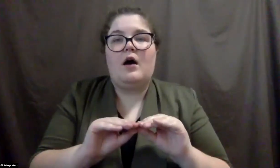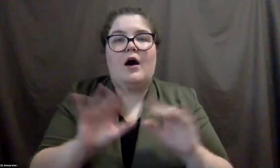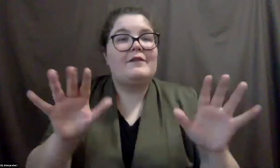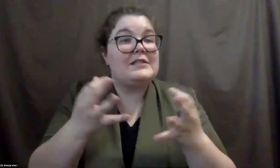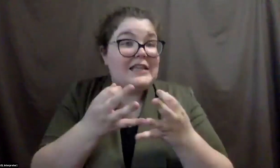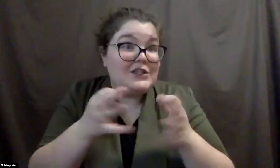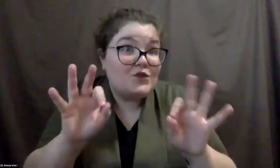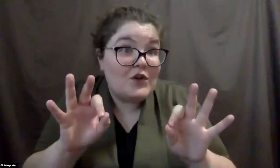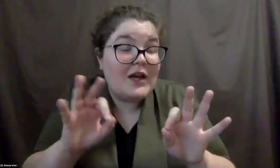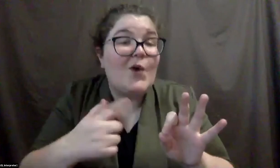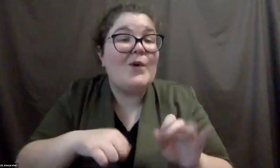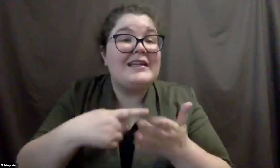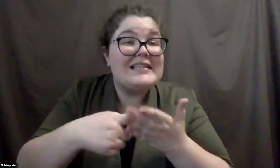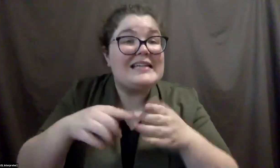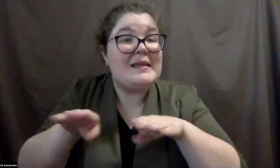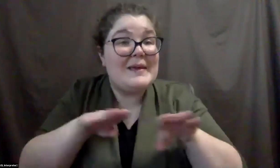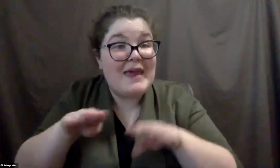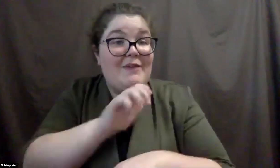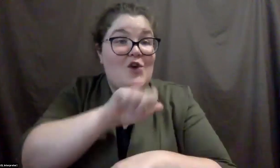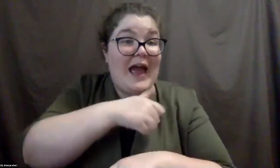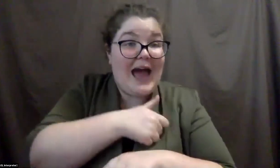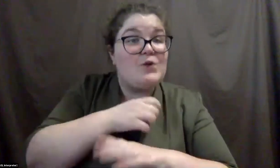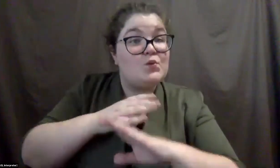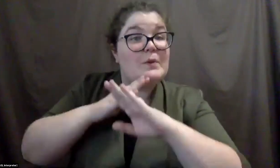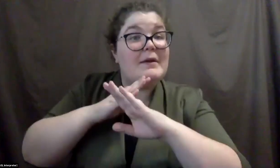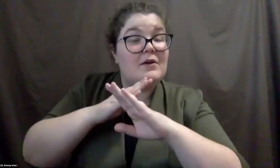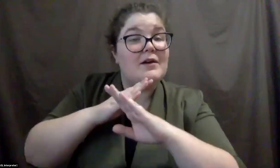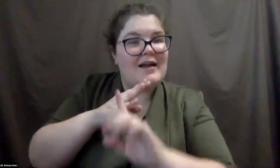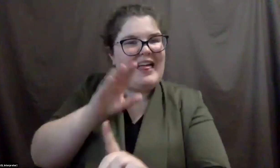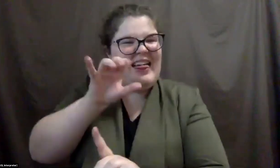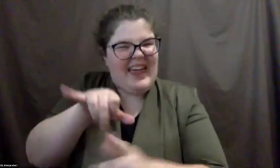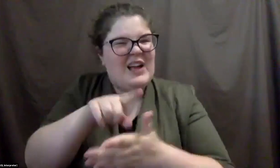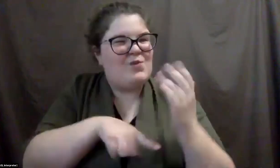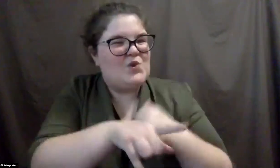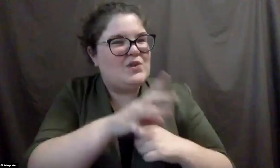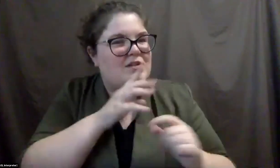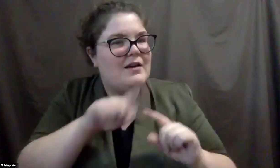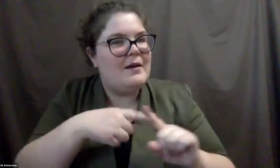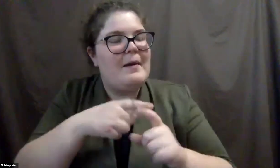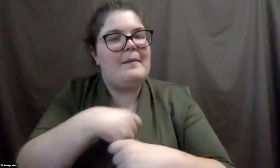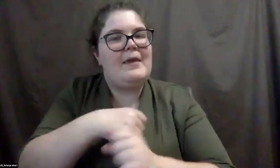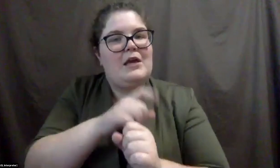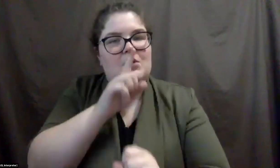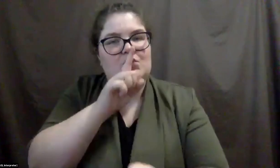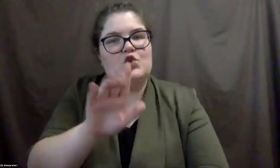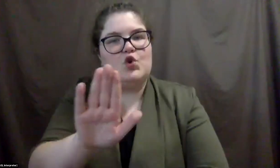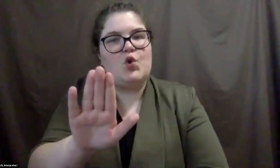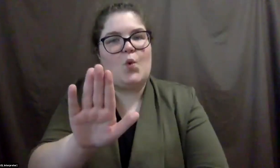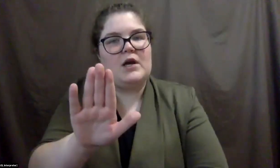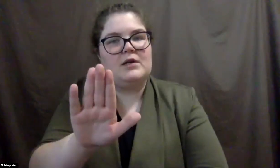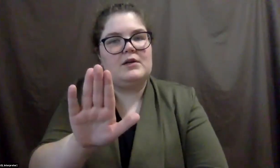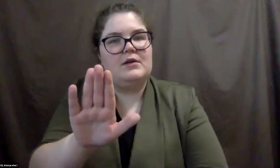about the, um, behavior attitude barriers. That's what you're talking about. Making sure your, um,